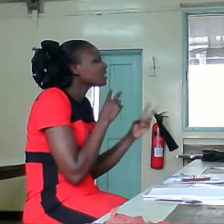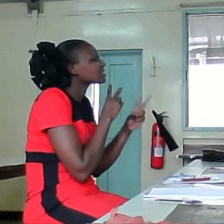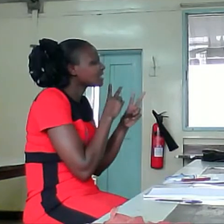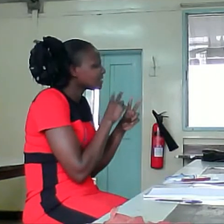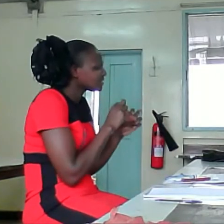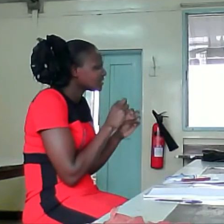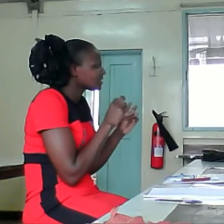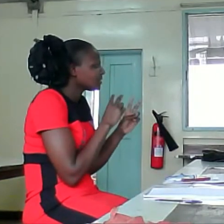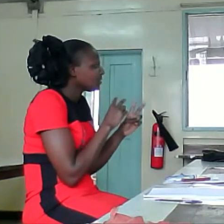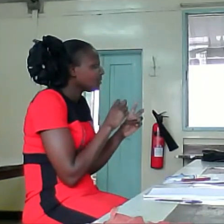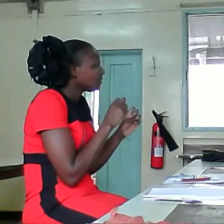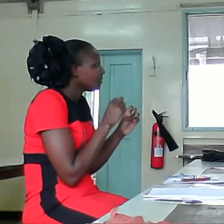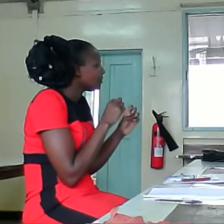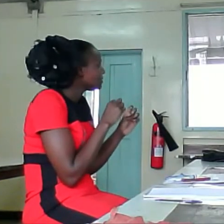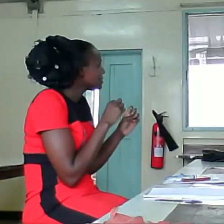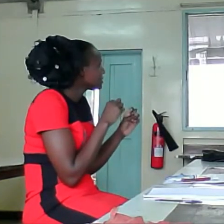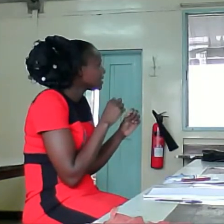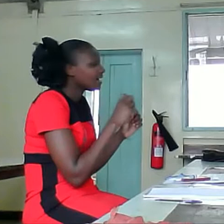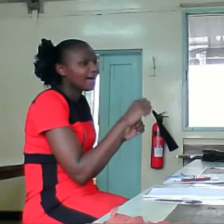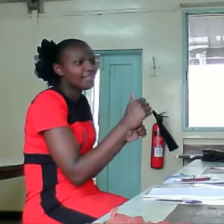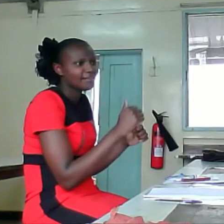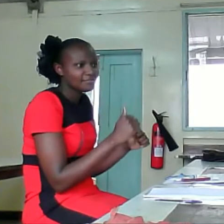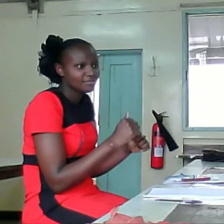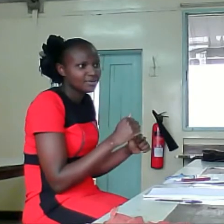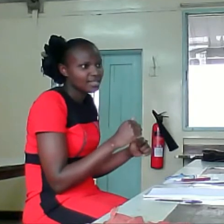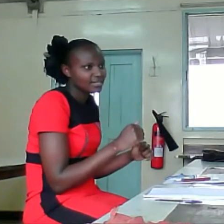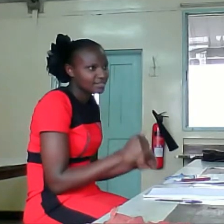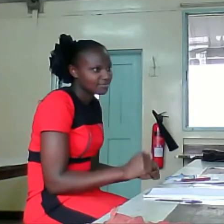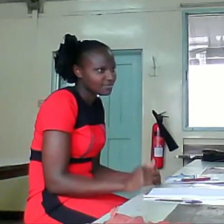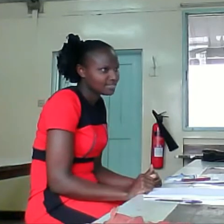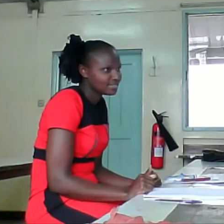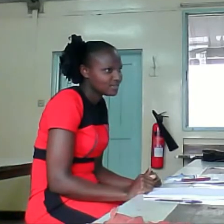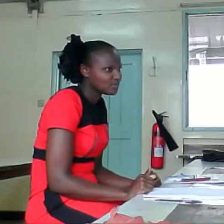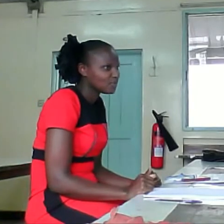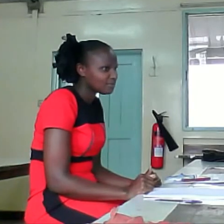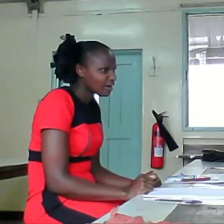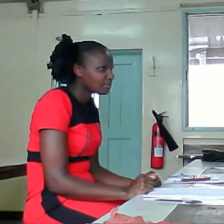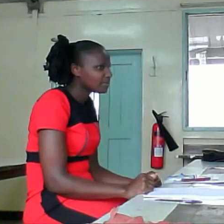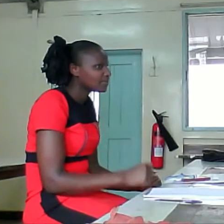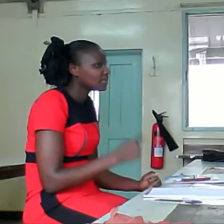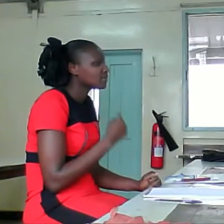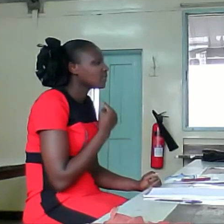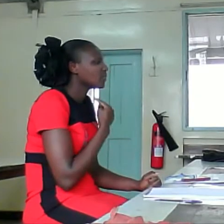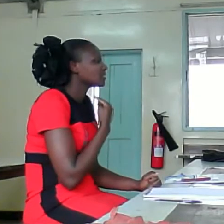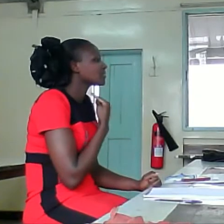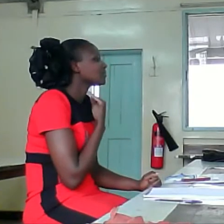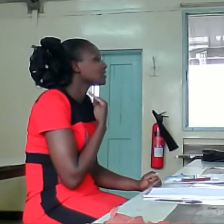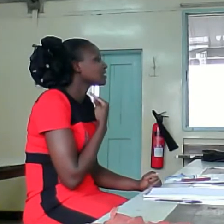a research. On other spider depths. The Confirm. What continent.